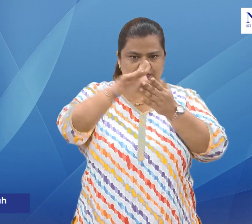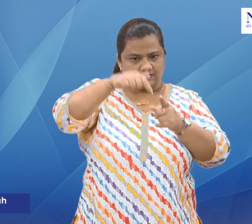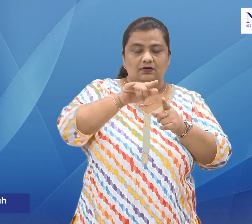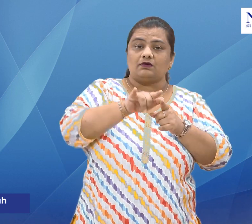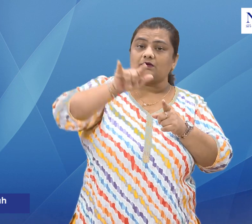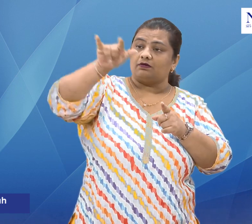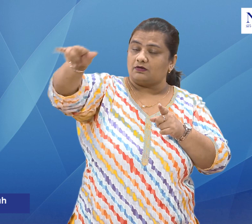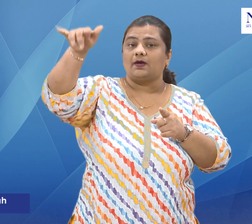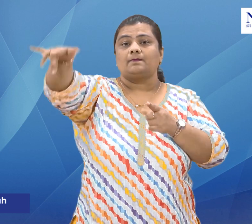The-year-old was the